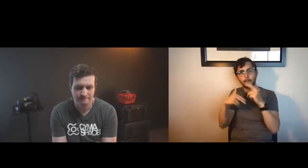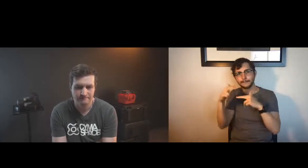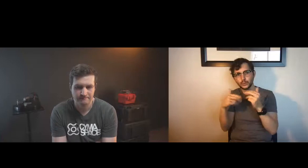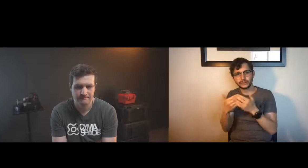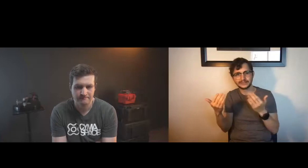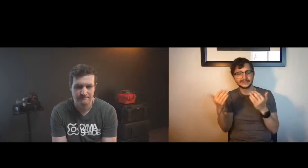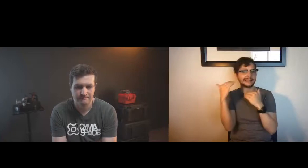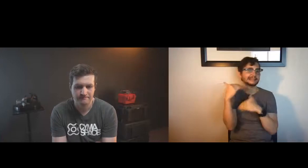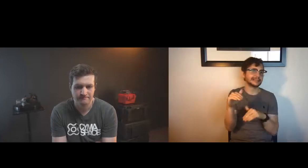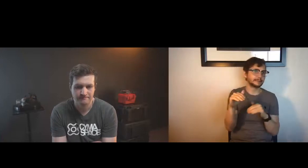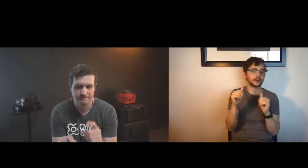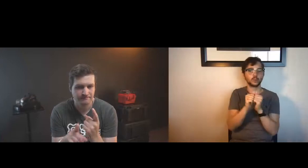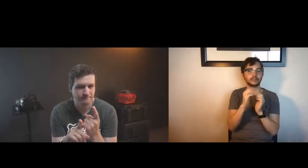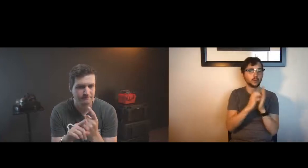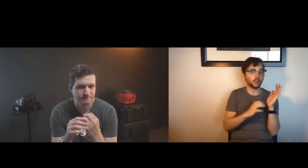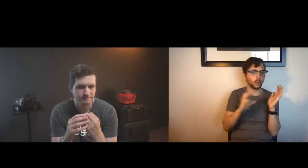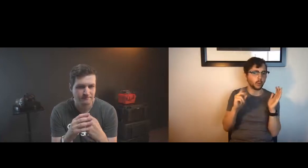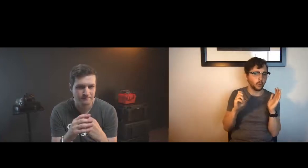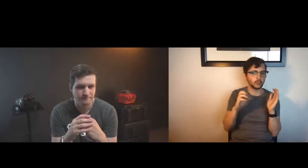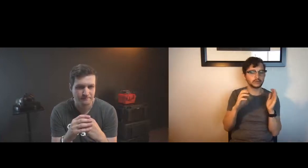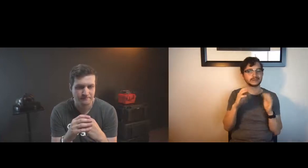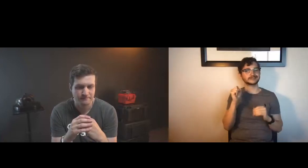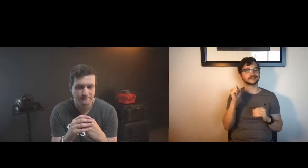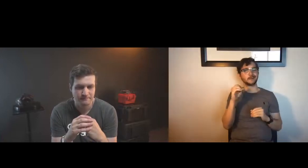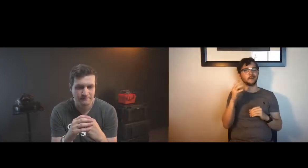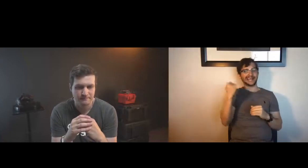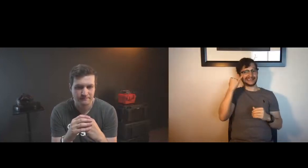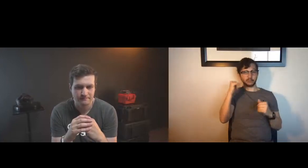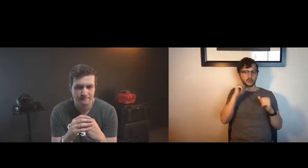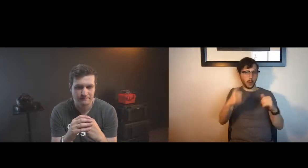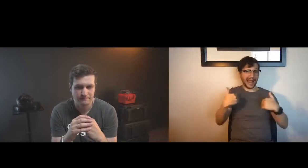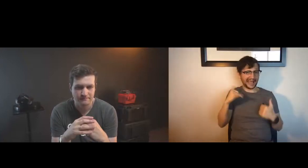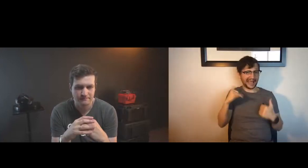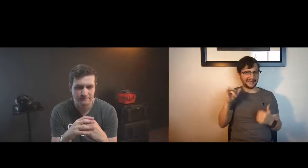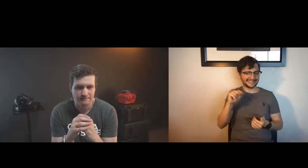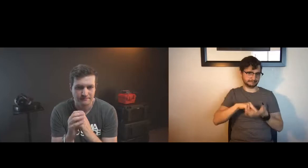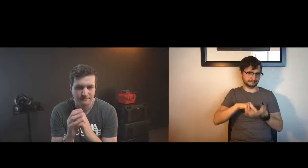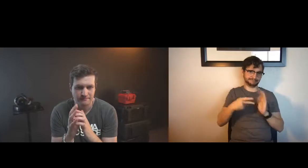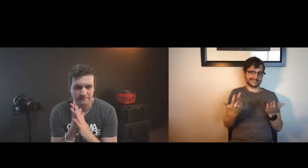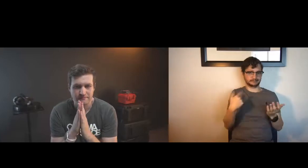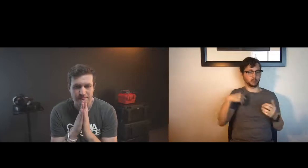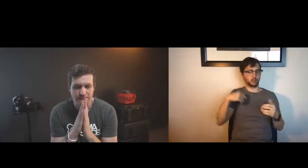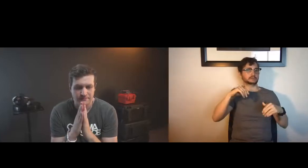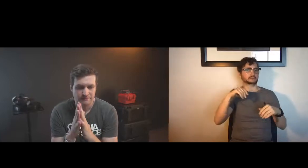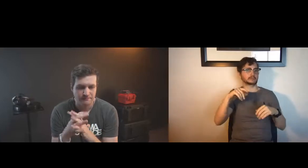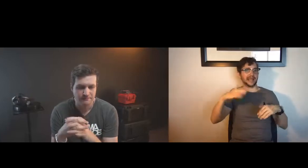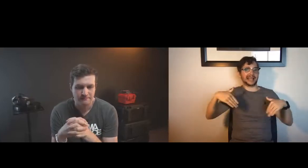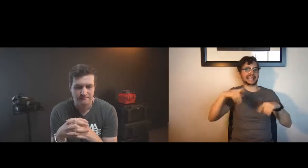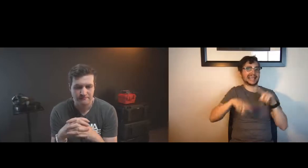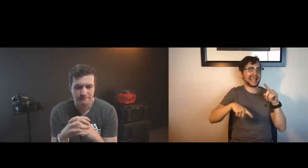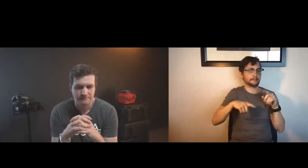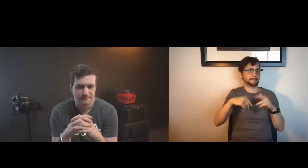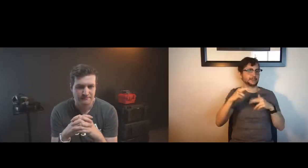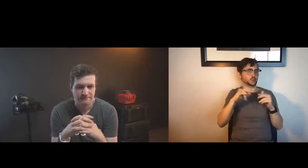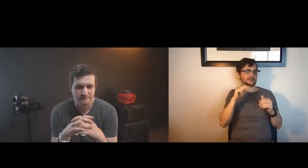moment in terms of how to build things right road so if we don't have those tools then